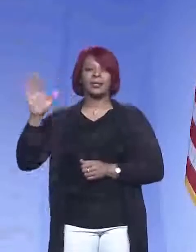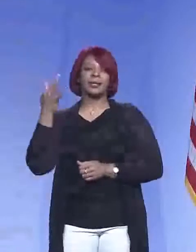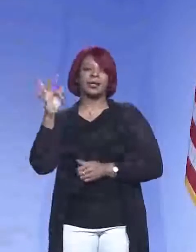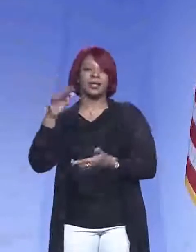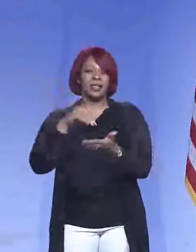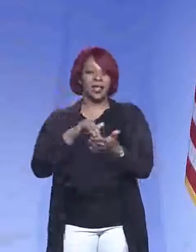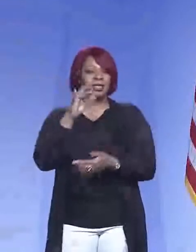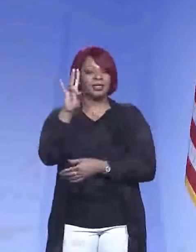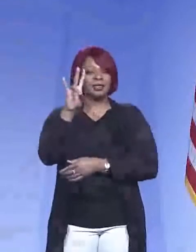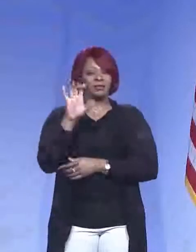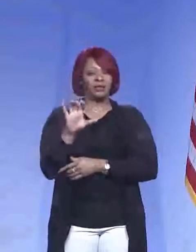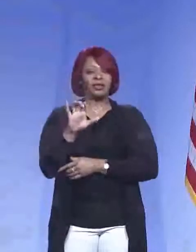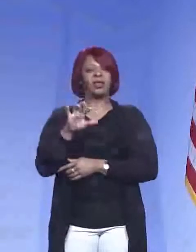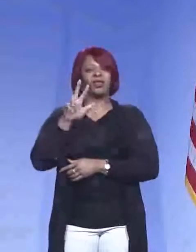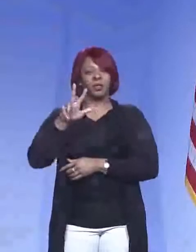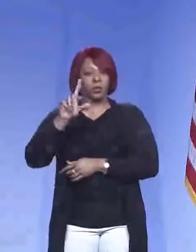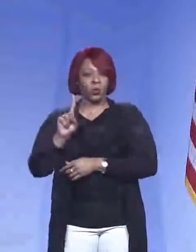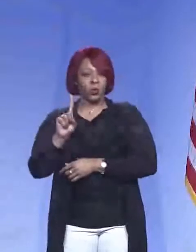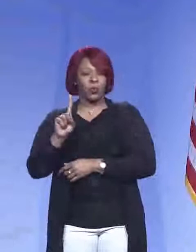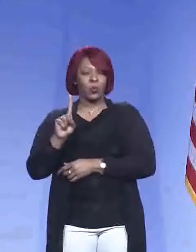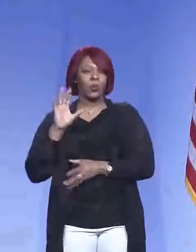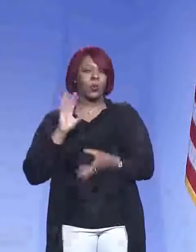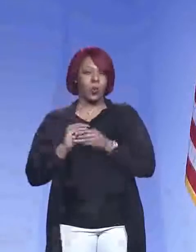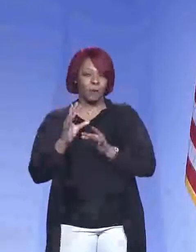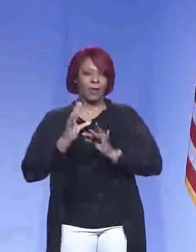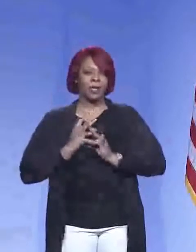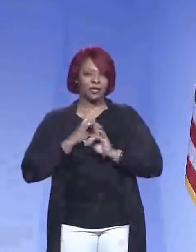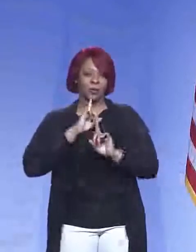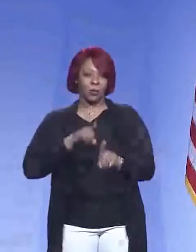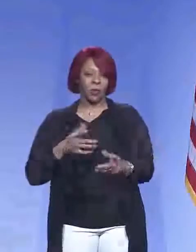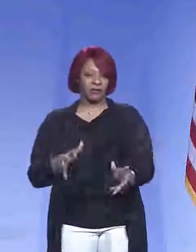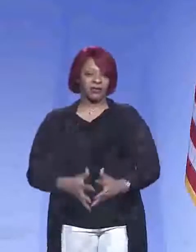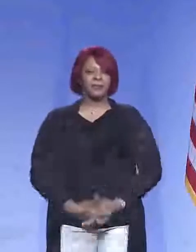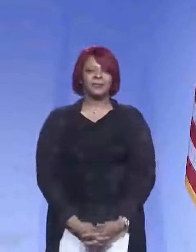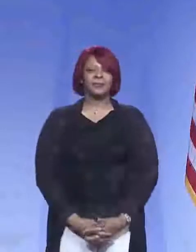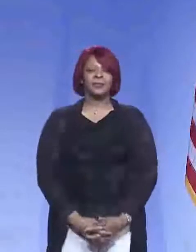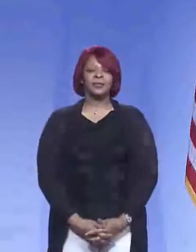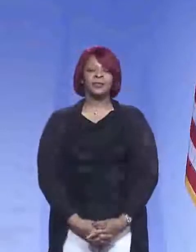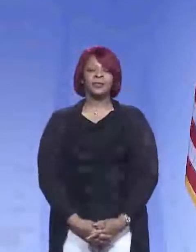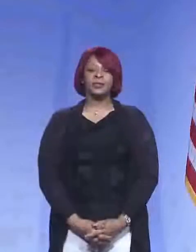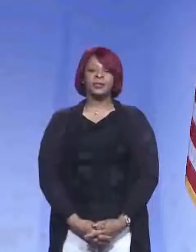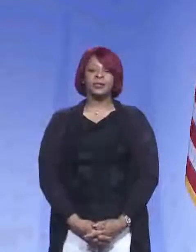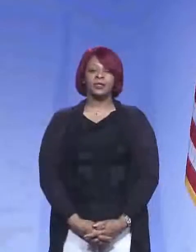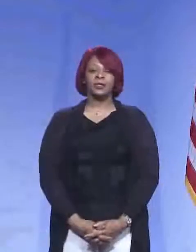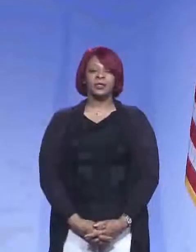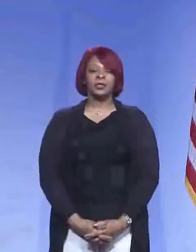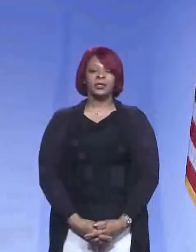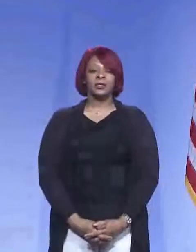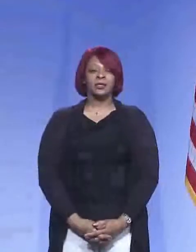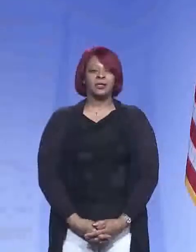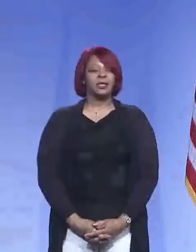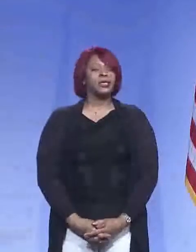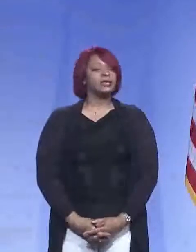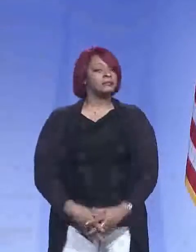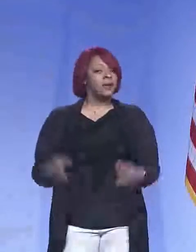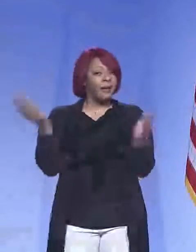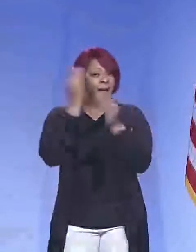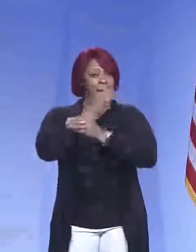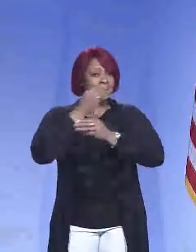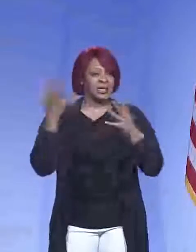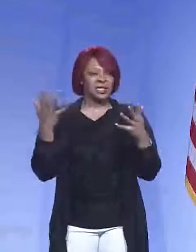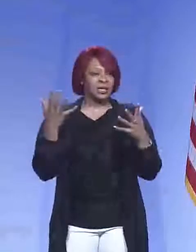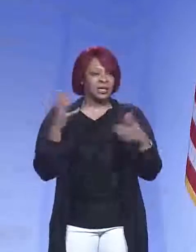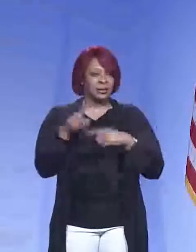,731 cases. As far as giving you an update on